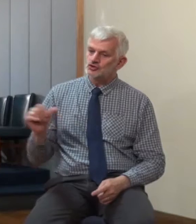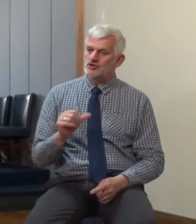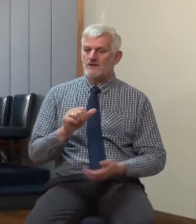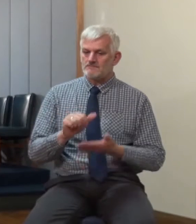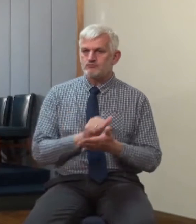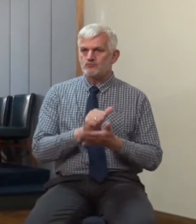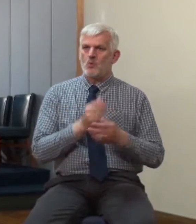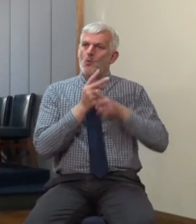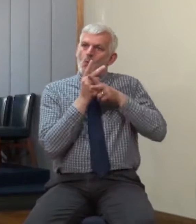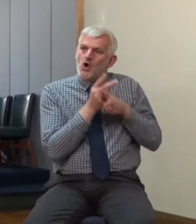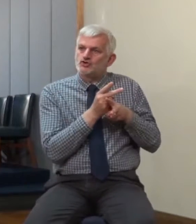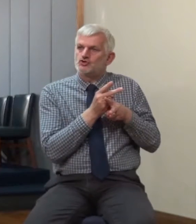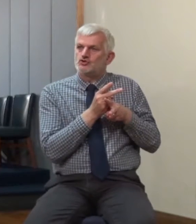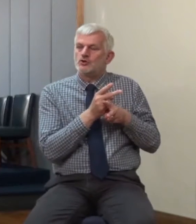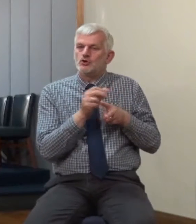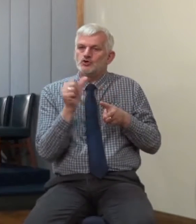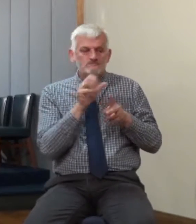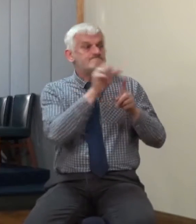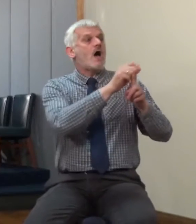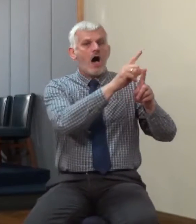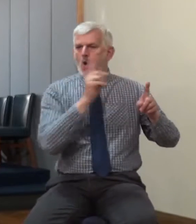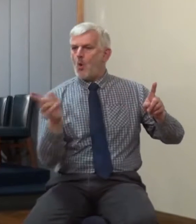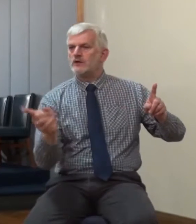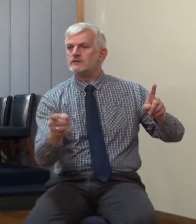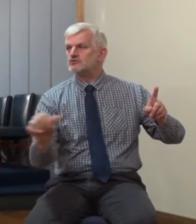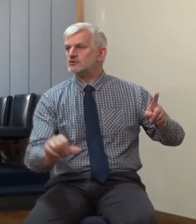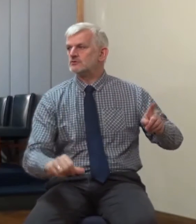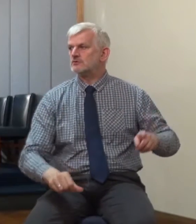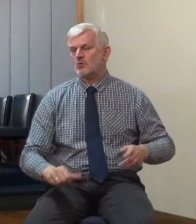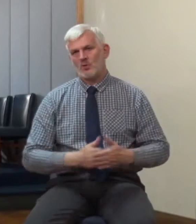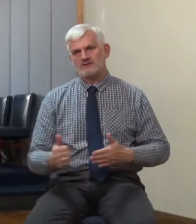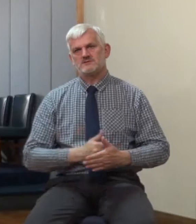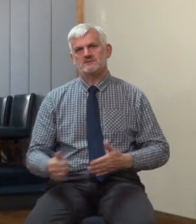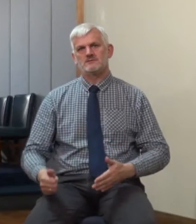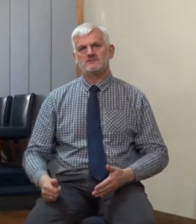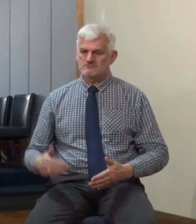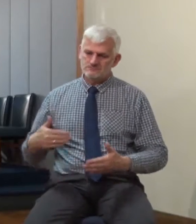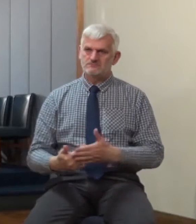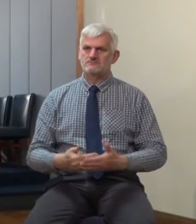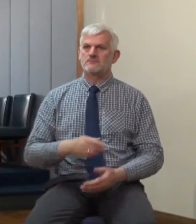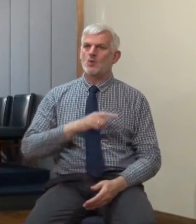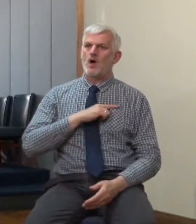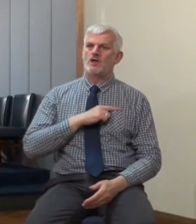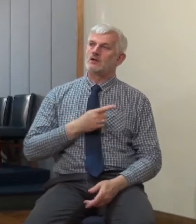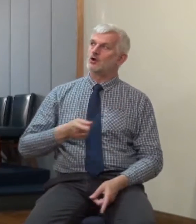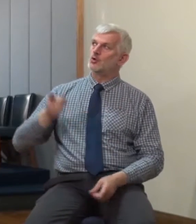care. And it's something which has always been in place because the church of Jesus Christ is always under